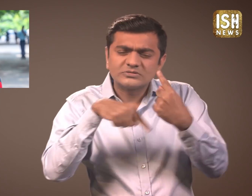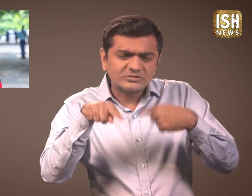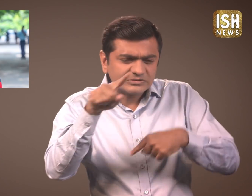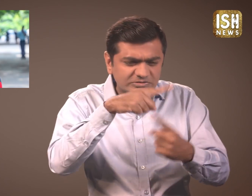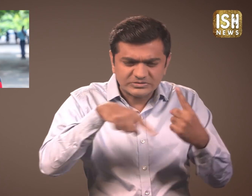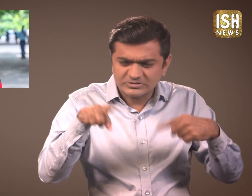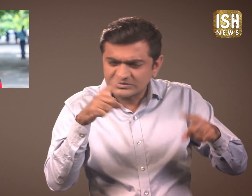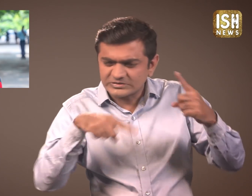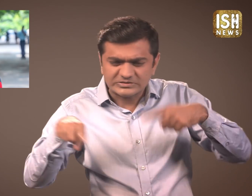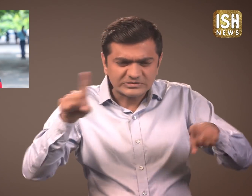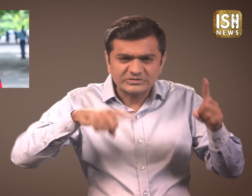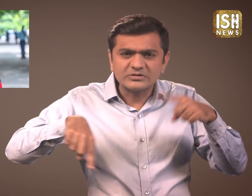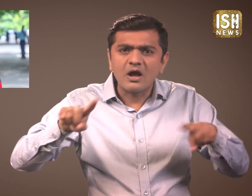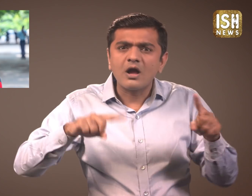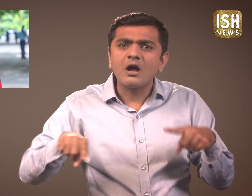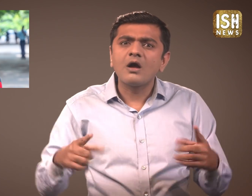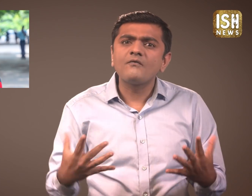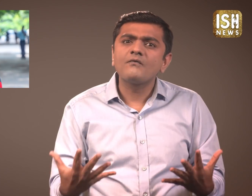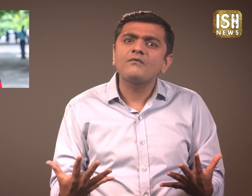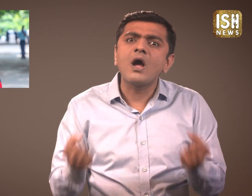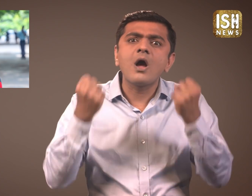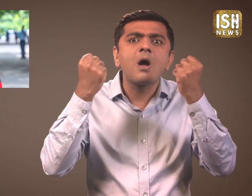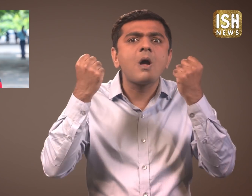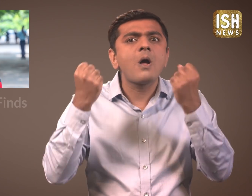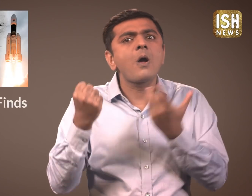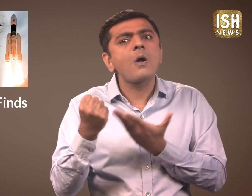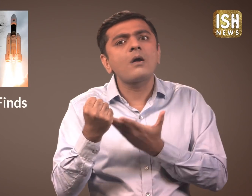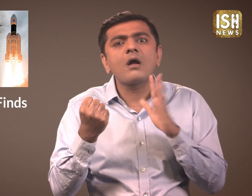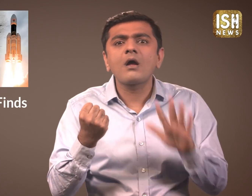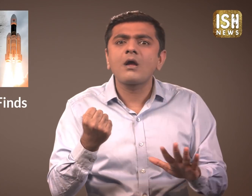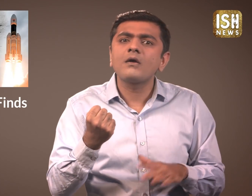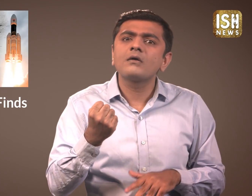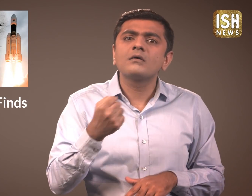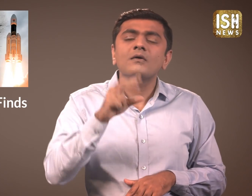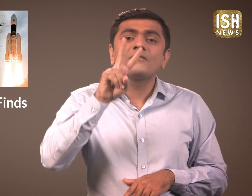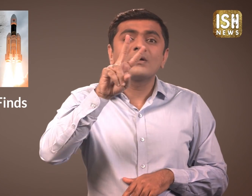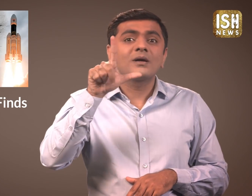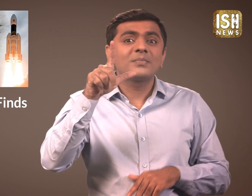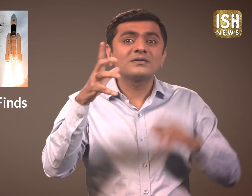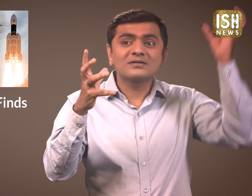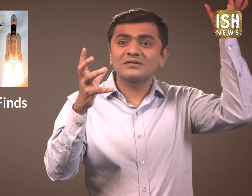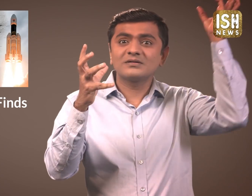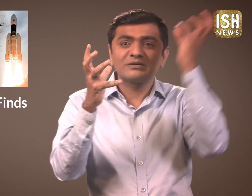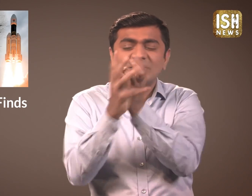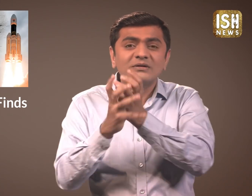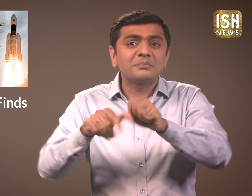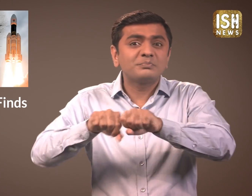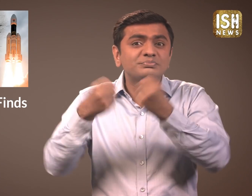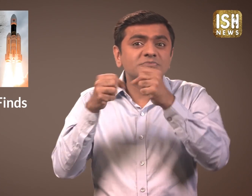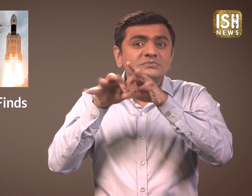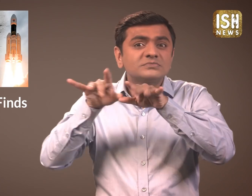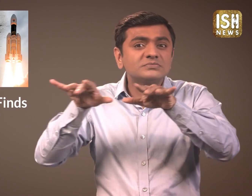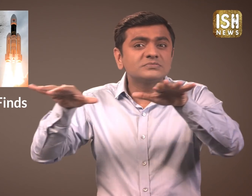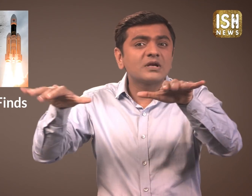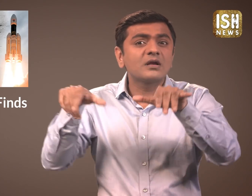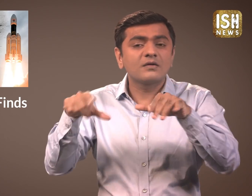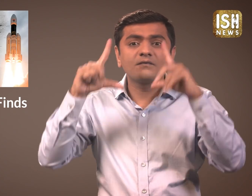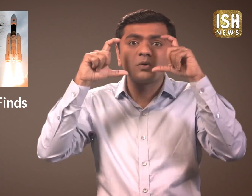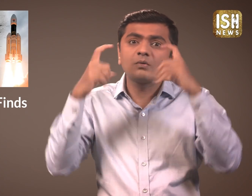images of the same areas and finally found the Lander. He